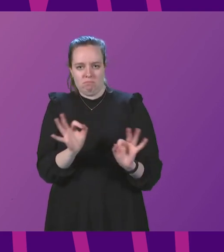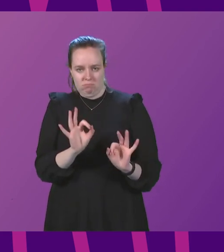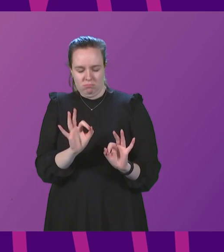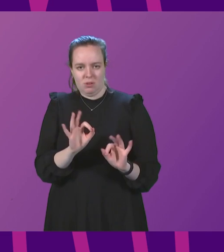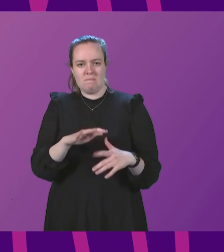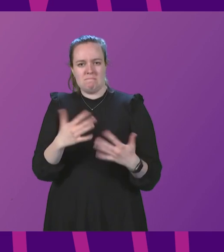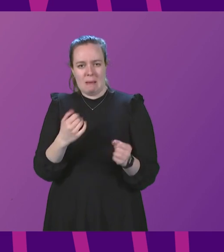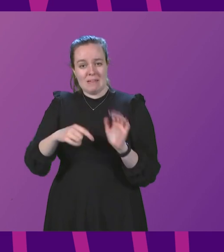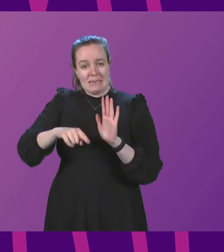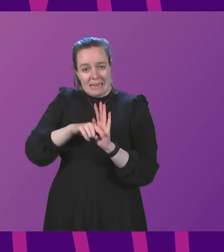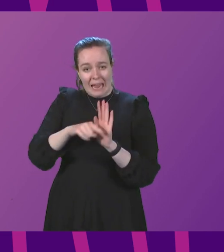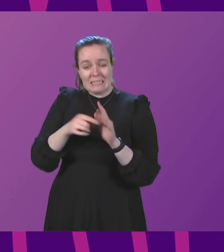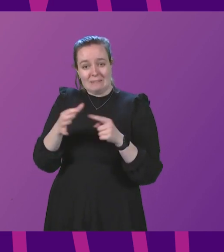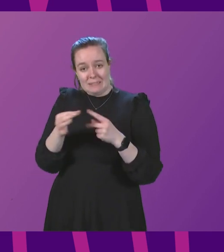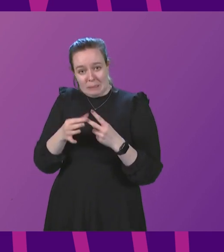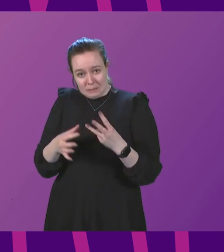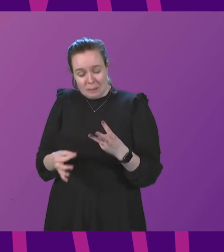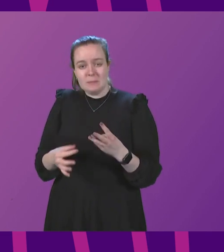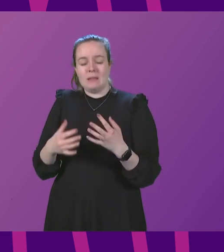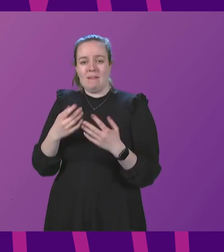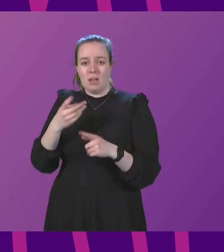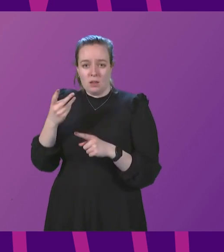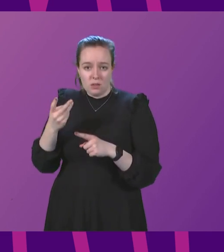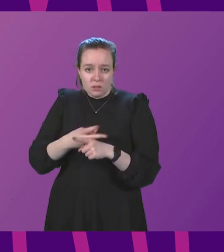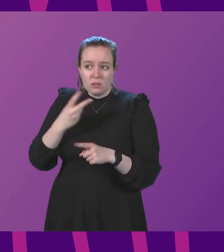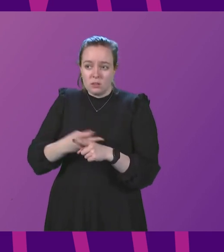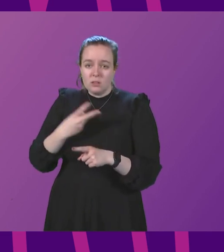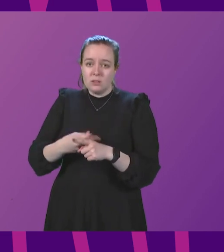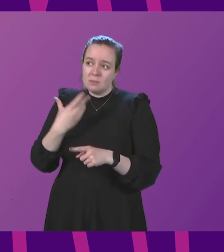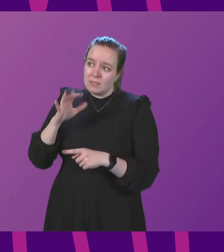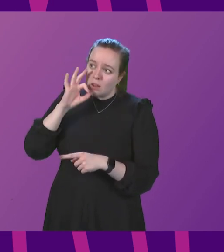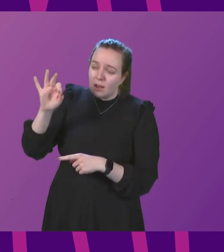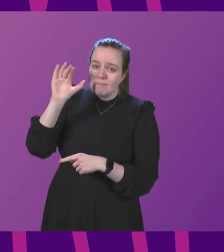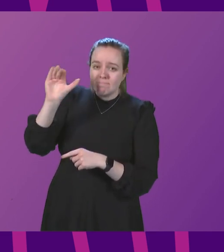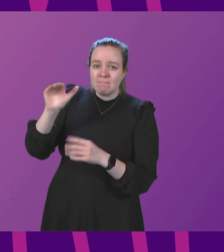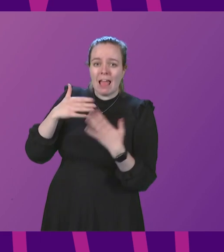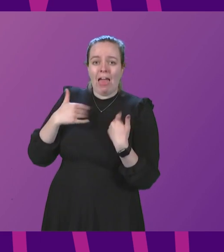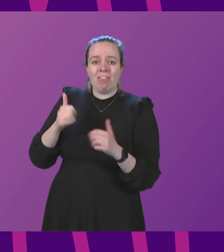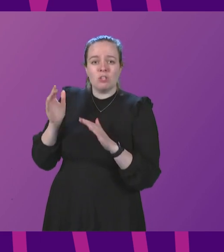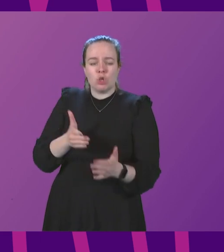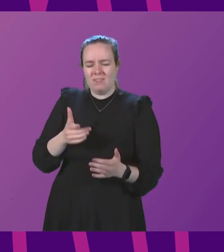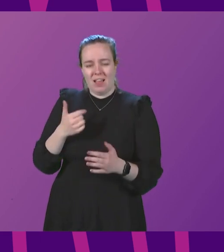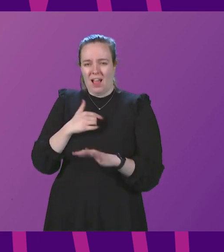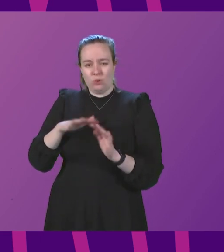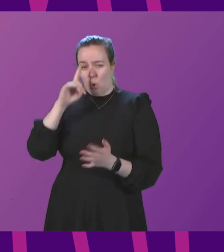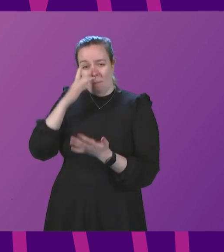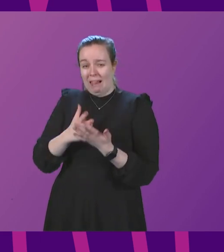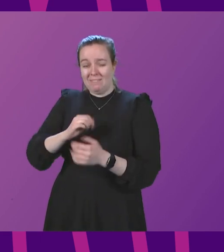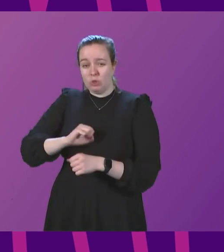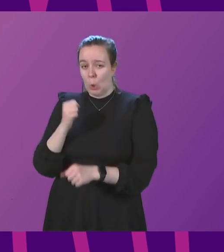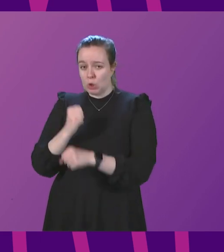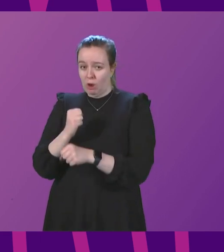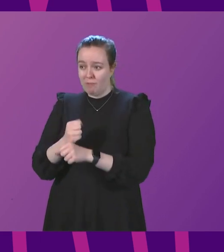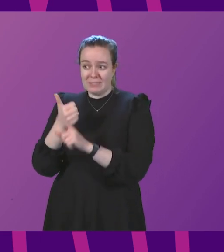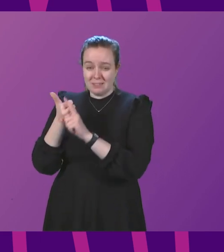displaying negative symptoms and having repeatedly reached out to health services I do not believe that the Scottish government is doing enough to support